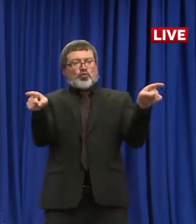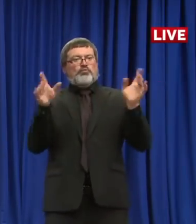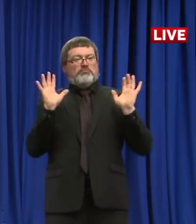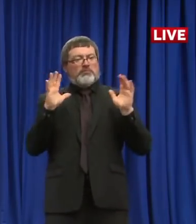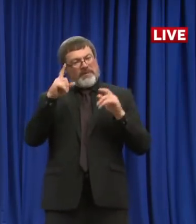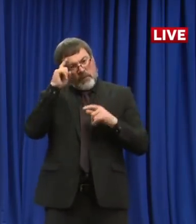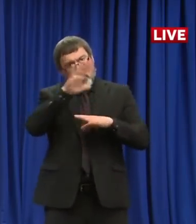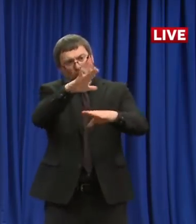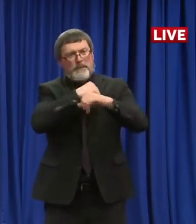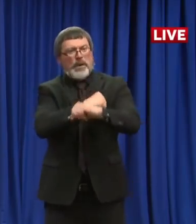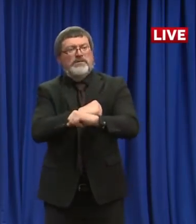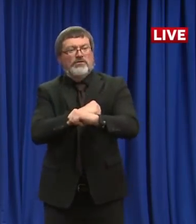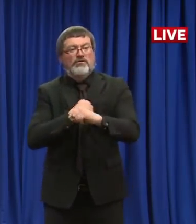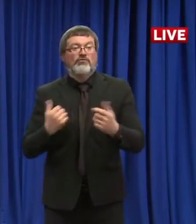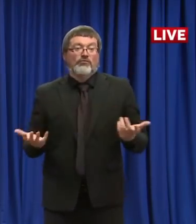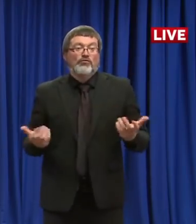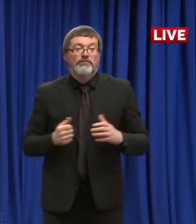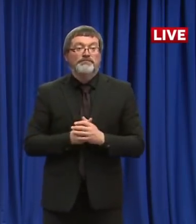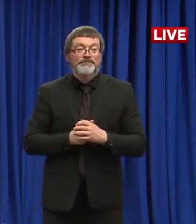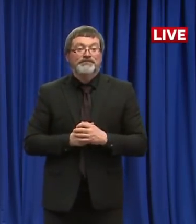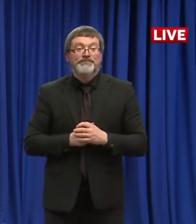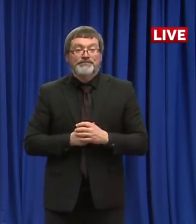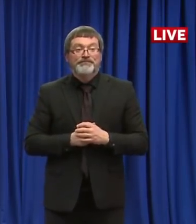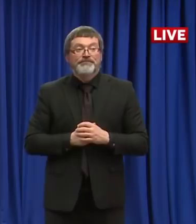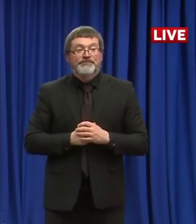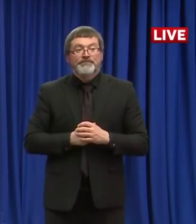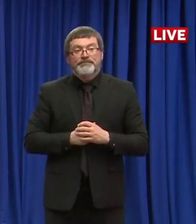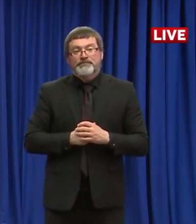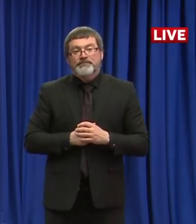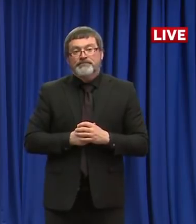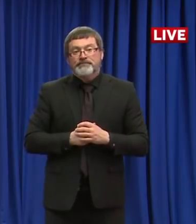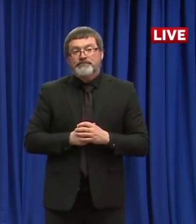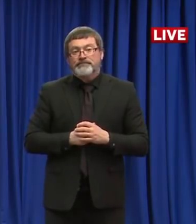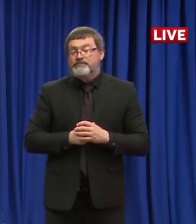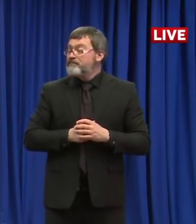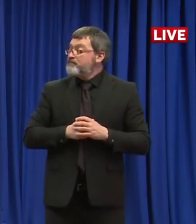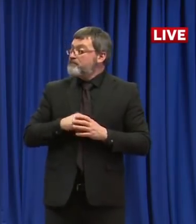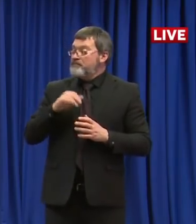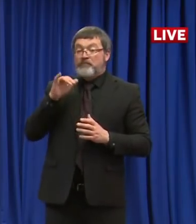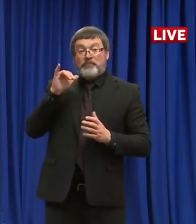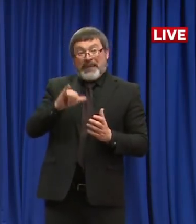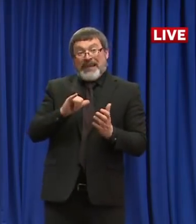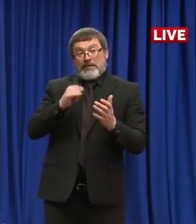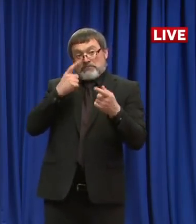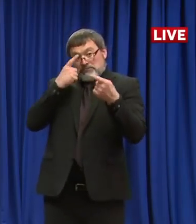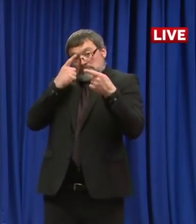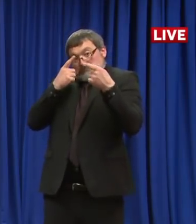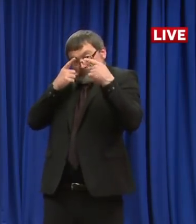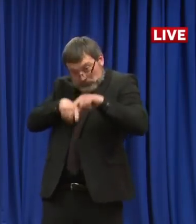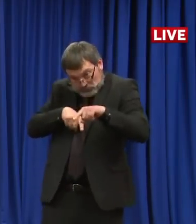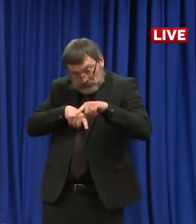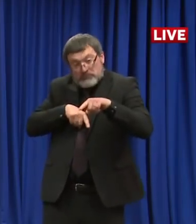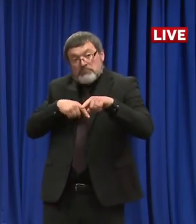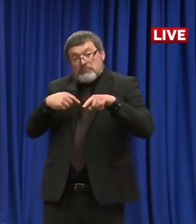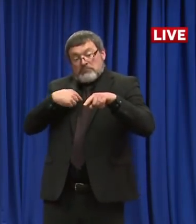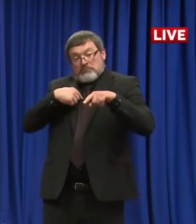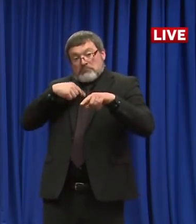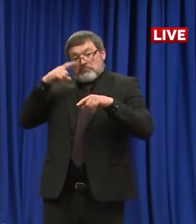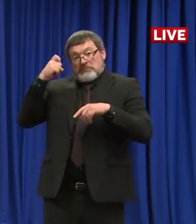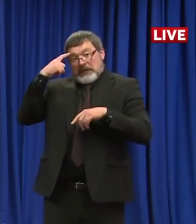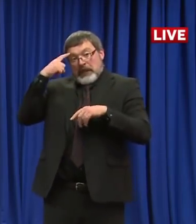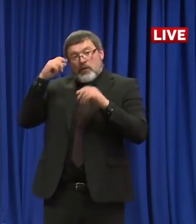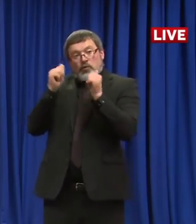of, for this contract specifically, as the governor said, going to an MIT